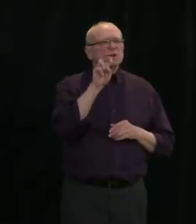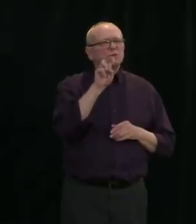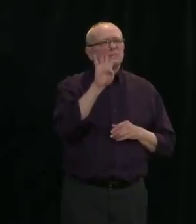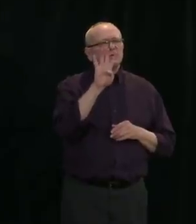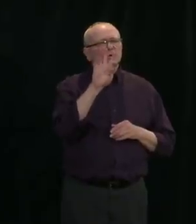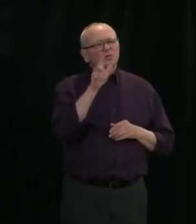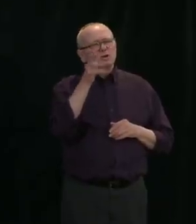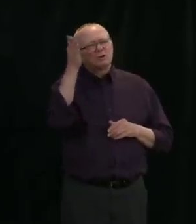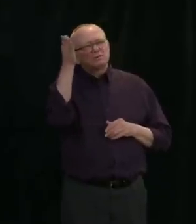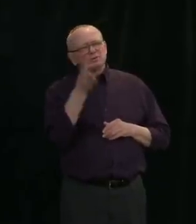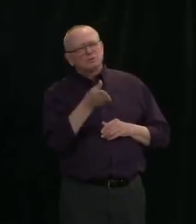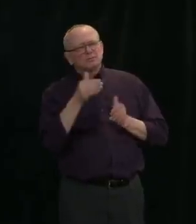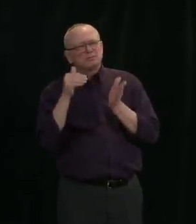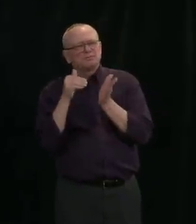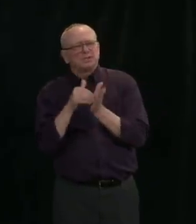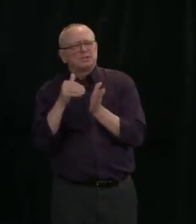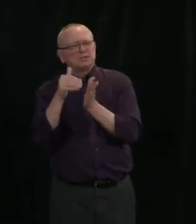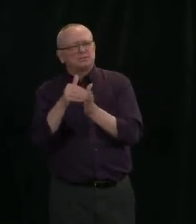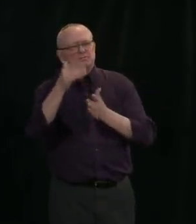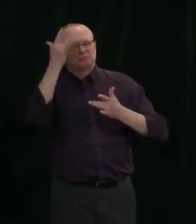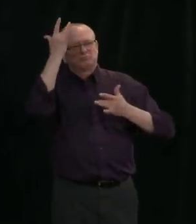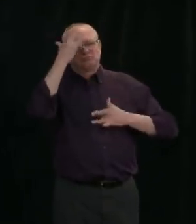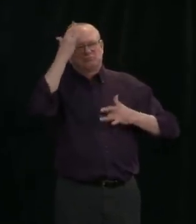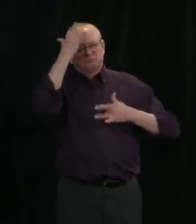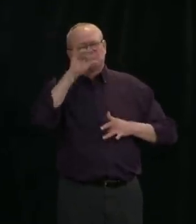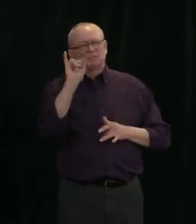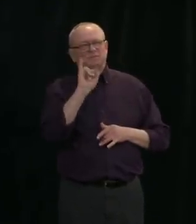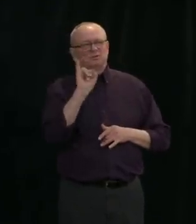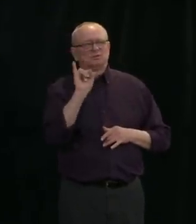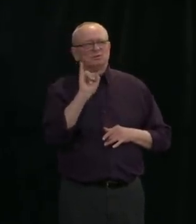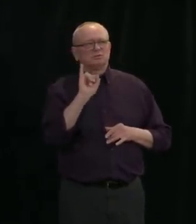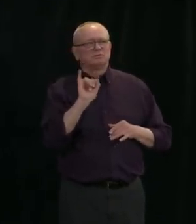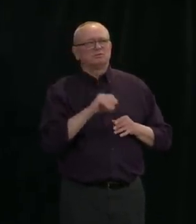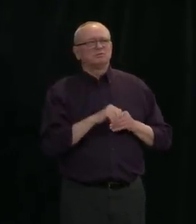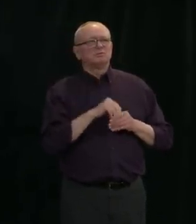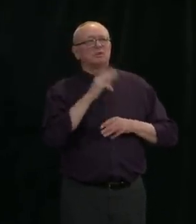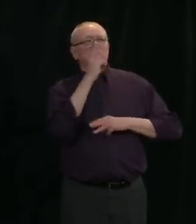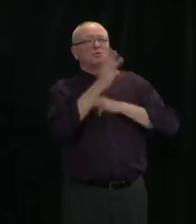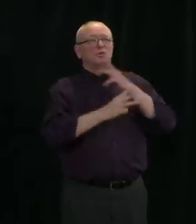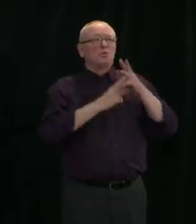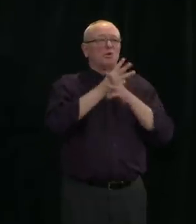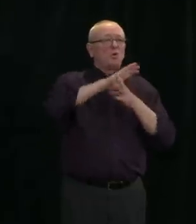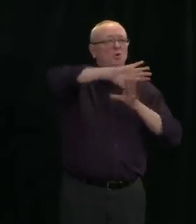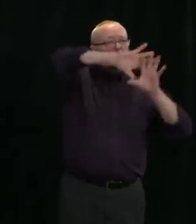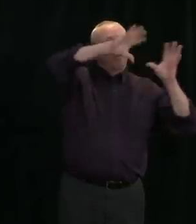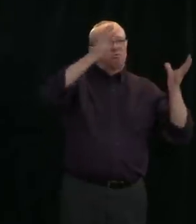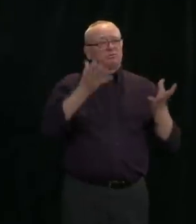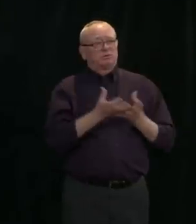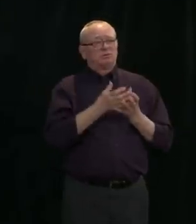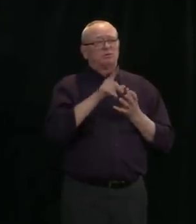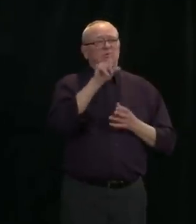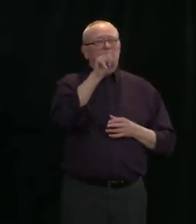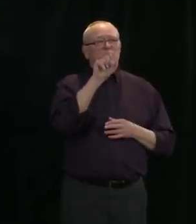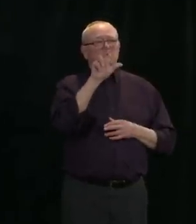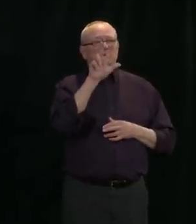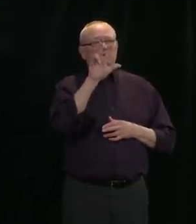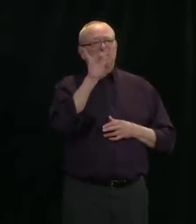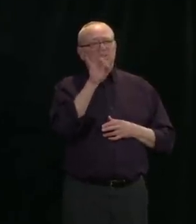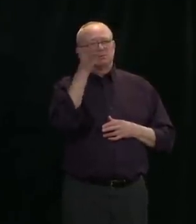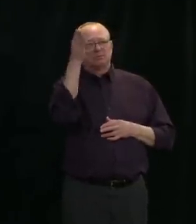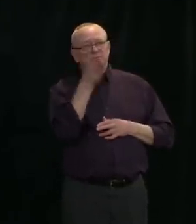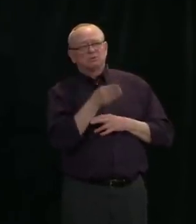That is higher than the global rate, currently estimated at 138 per million, but many